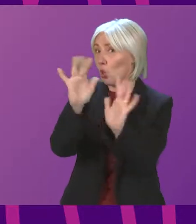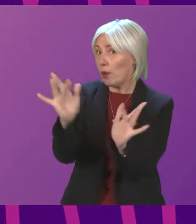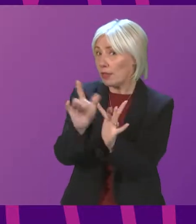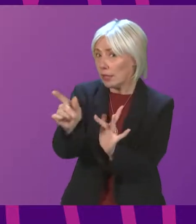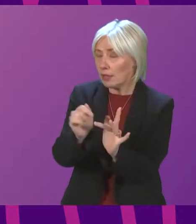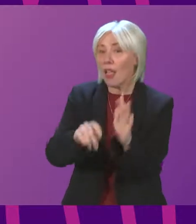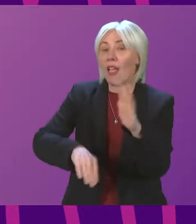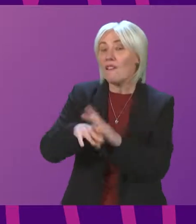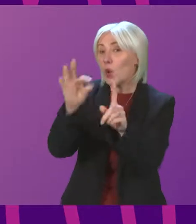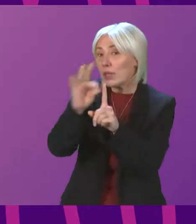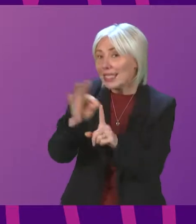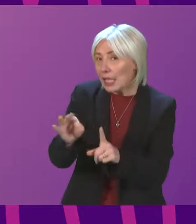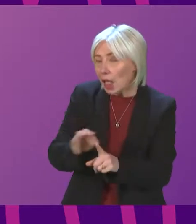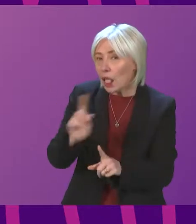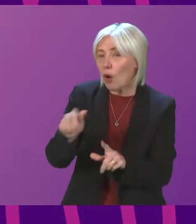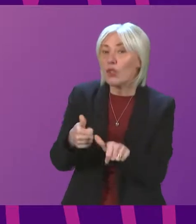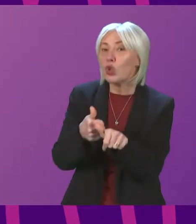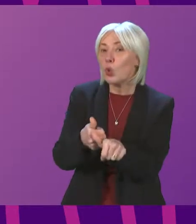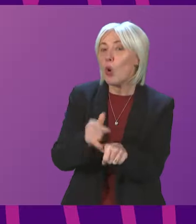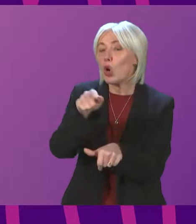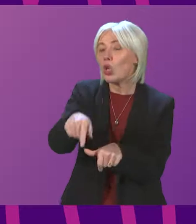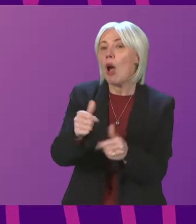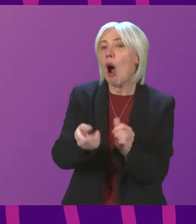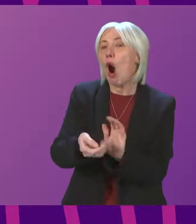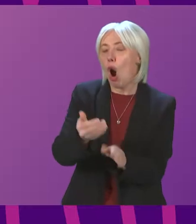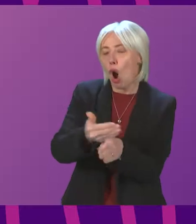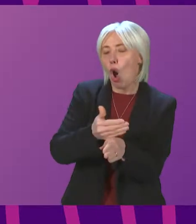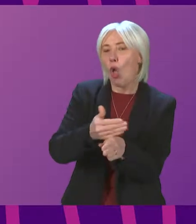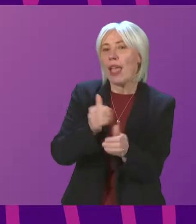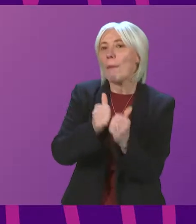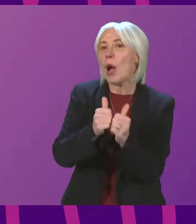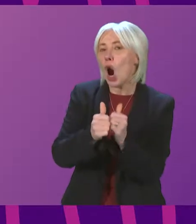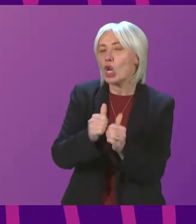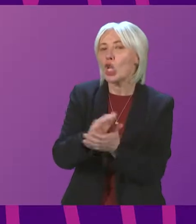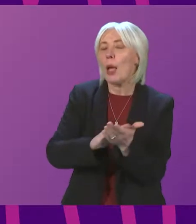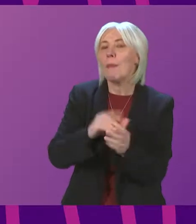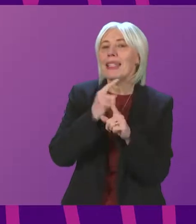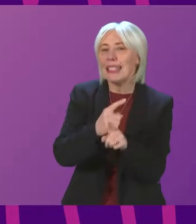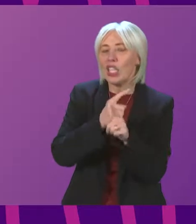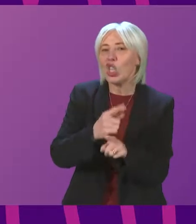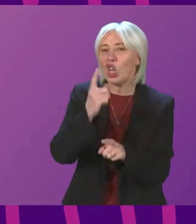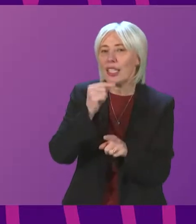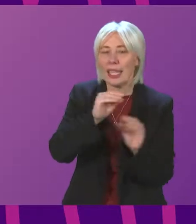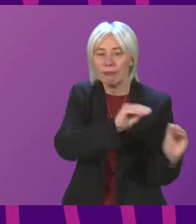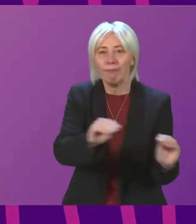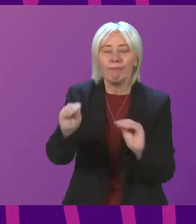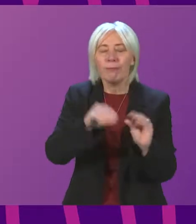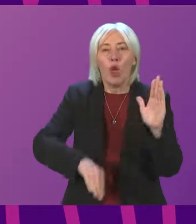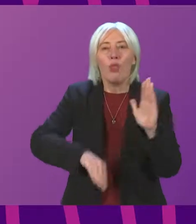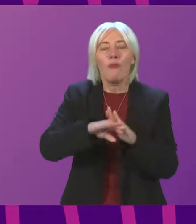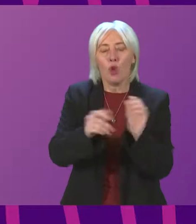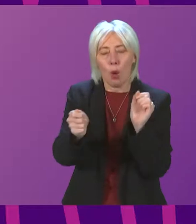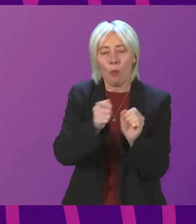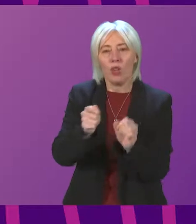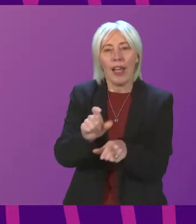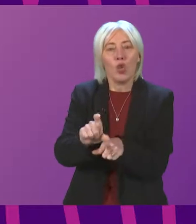the full detail of the revision support in early March. This time it enables teachers to complete delivery of the full modified course requirements